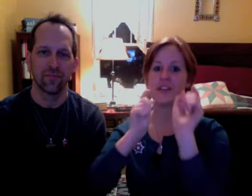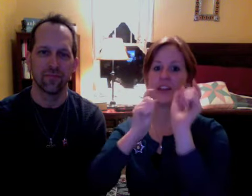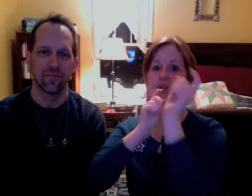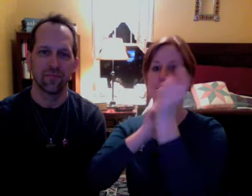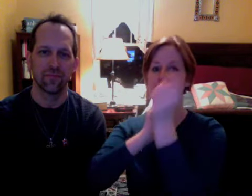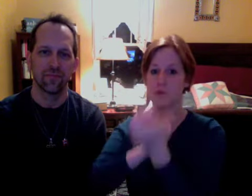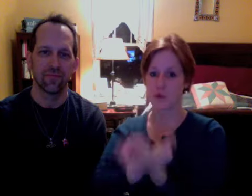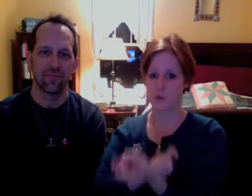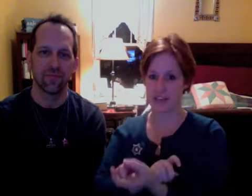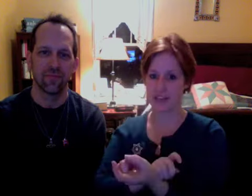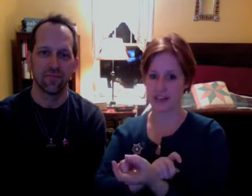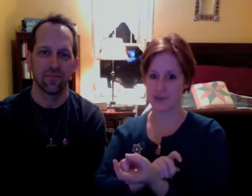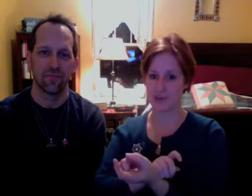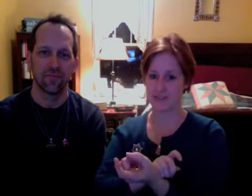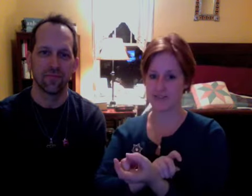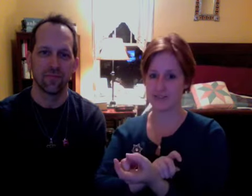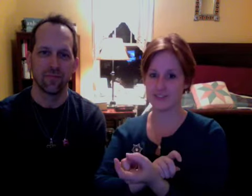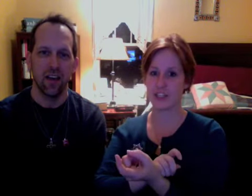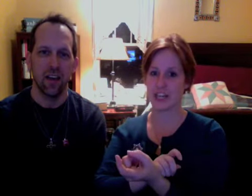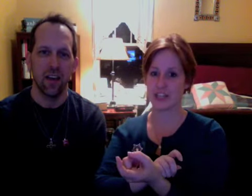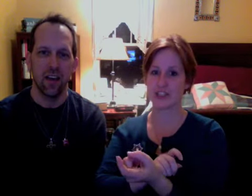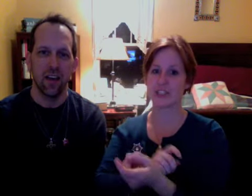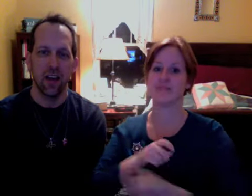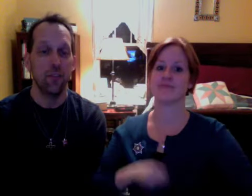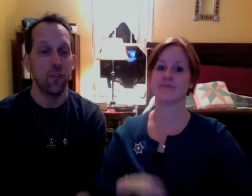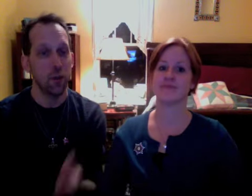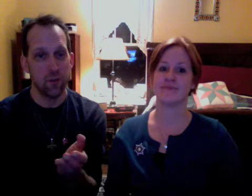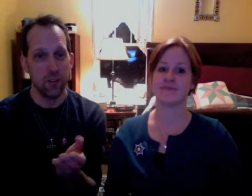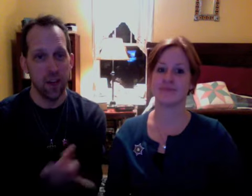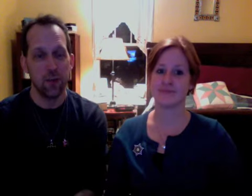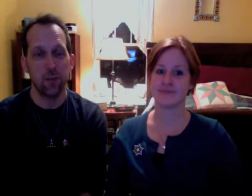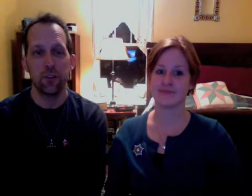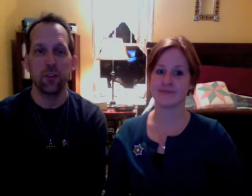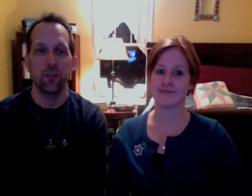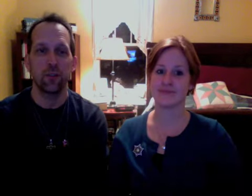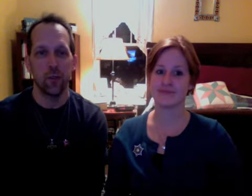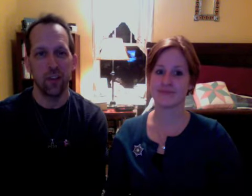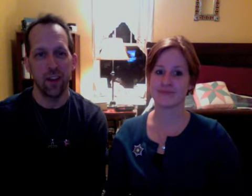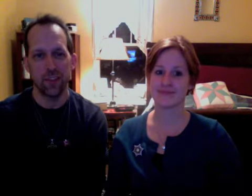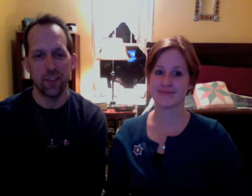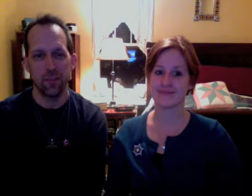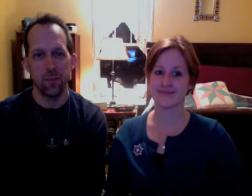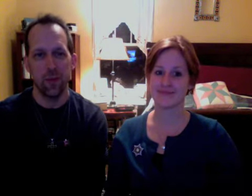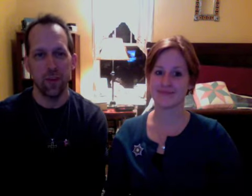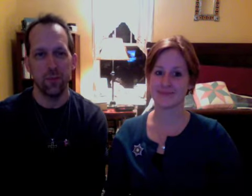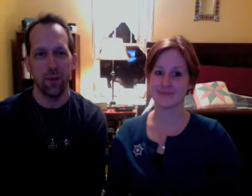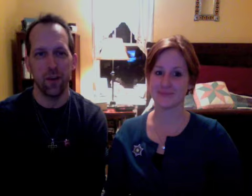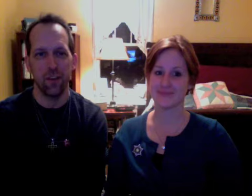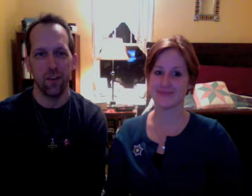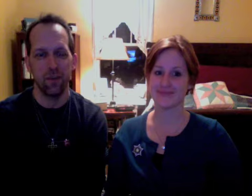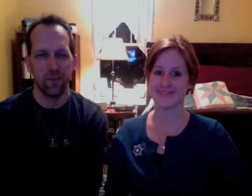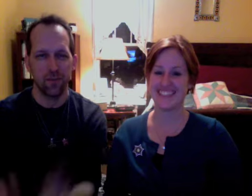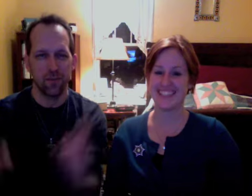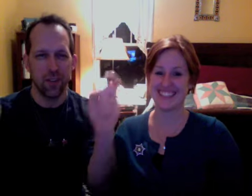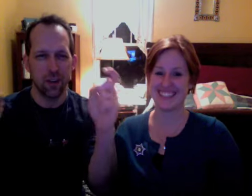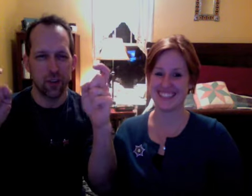you rotate out. Change. And if you don't know sign language, you don't know what X's mean, but big hooks.